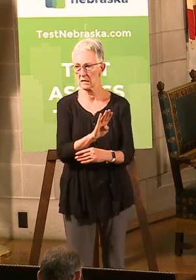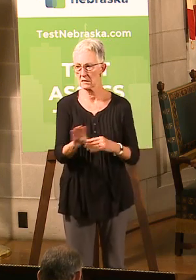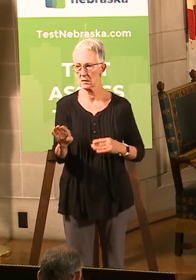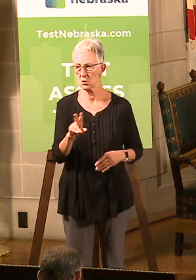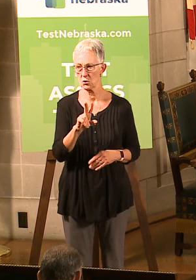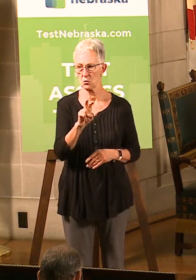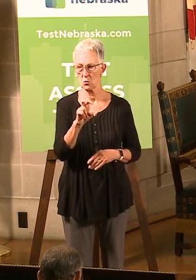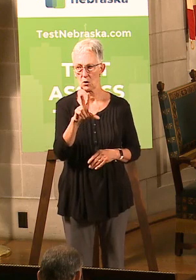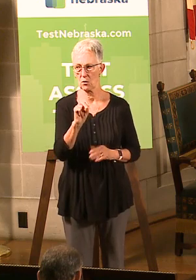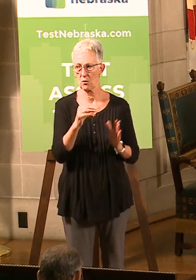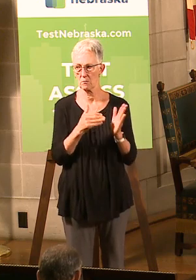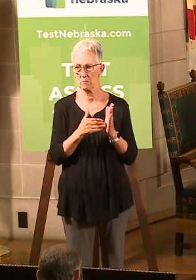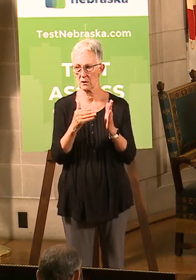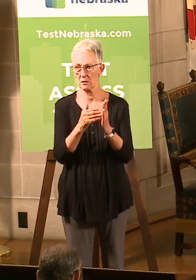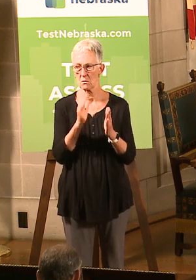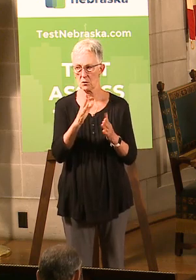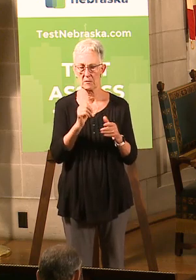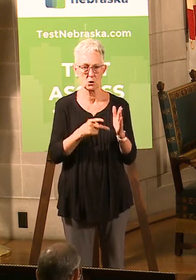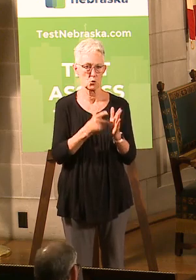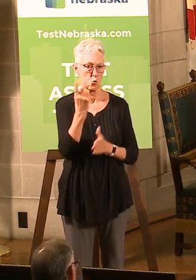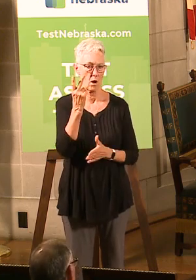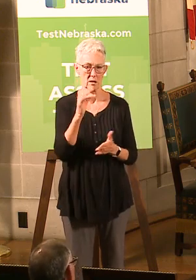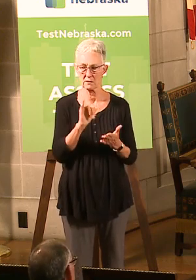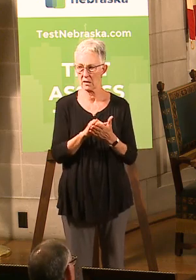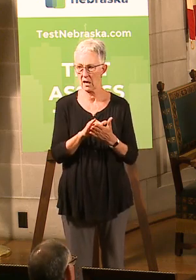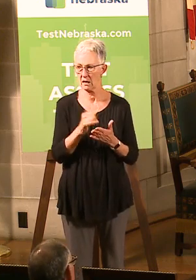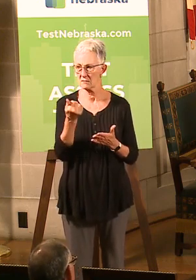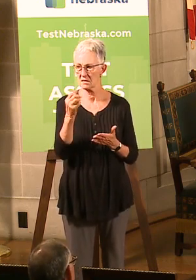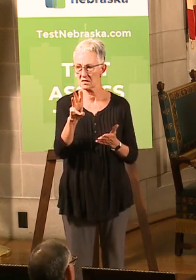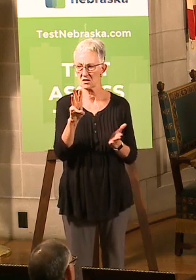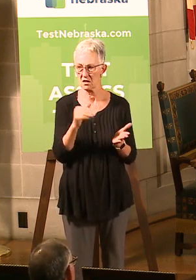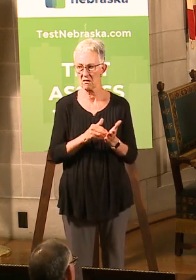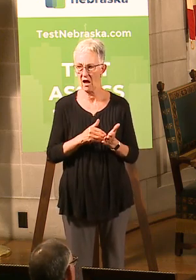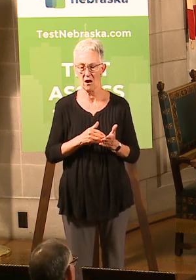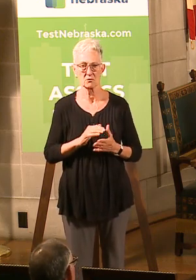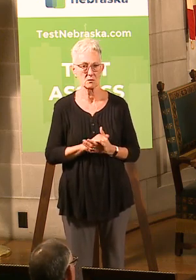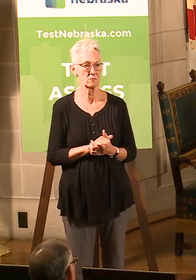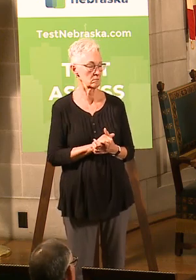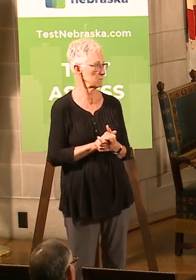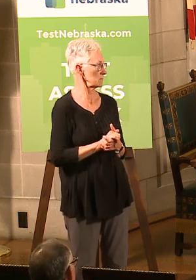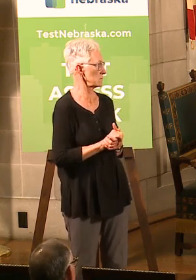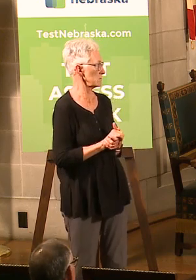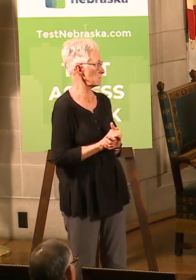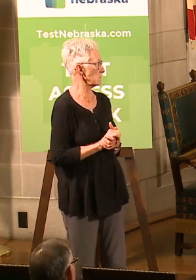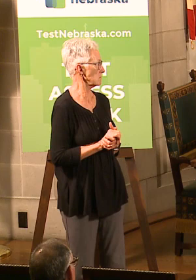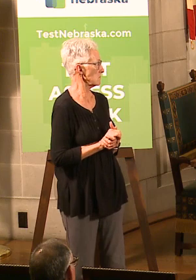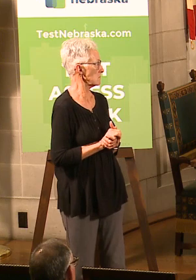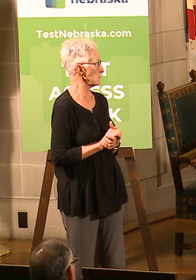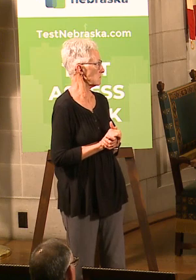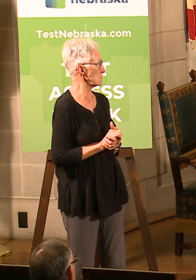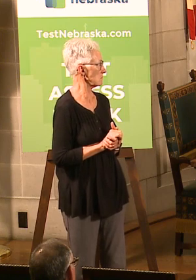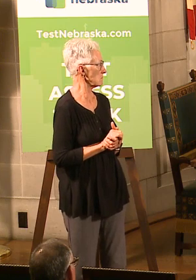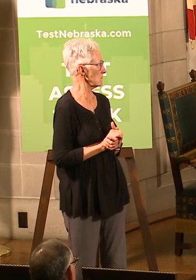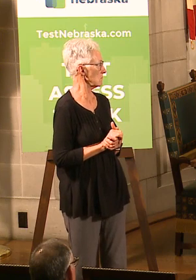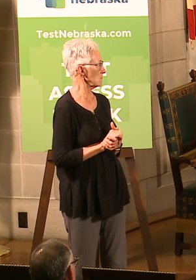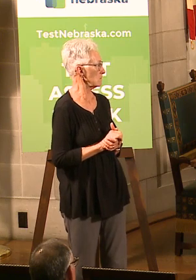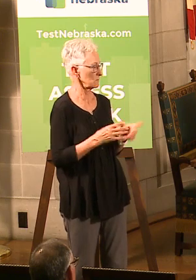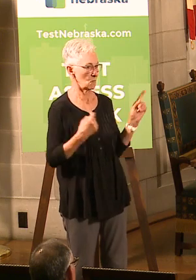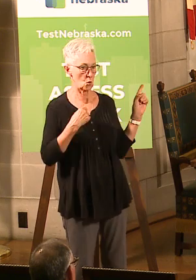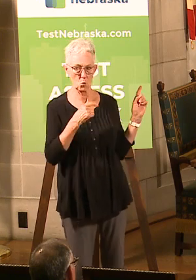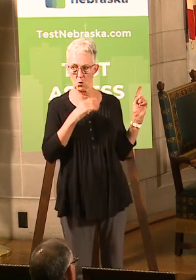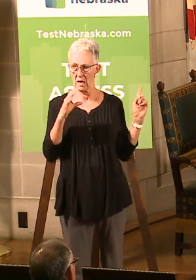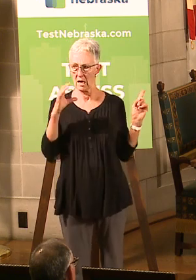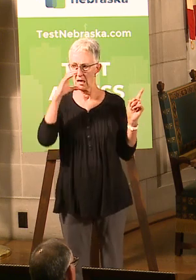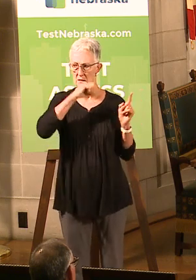$230 million. would be twice that number, so $16,600. Steve, I think we estimated about $14